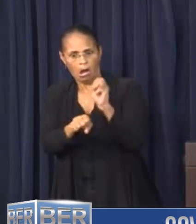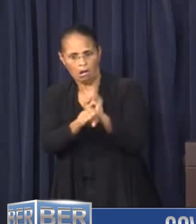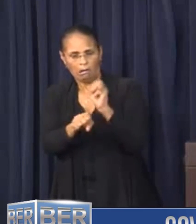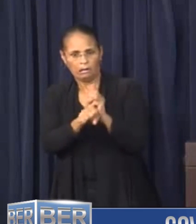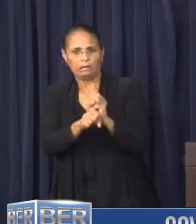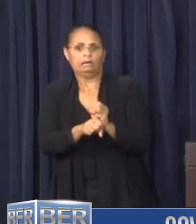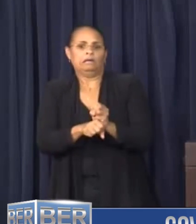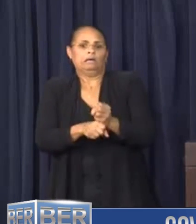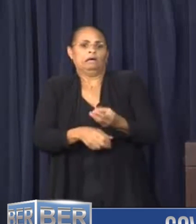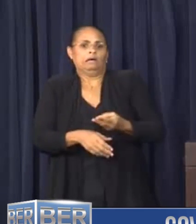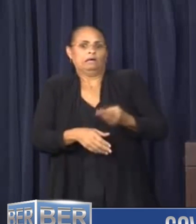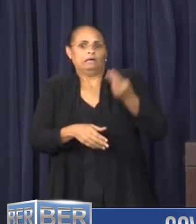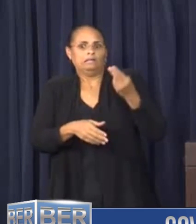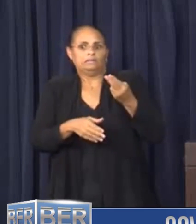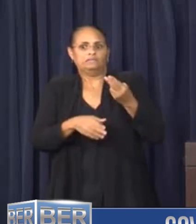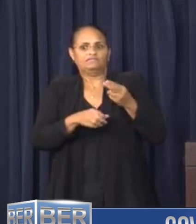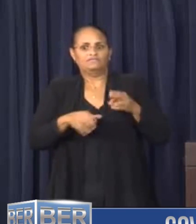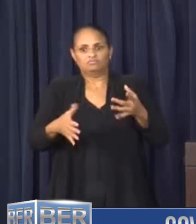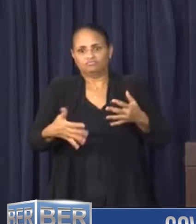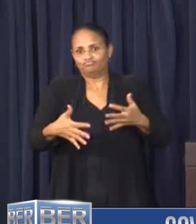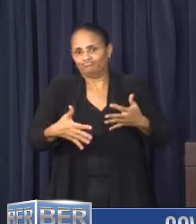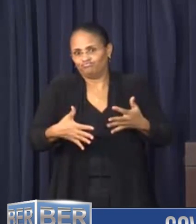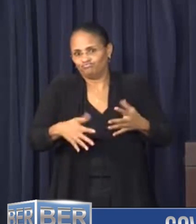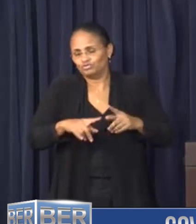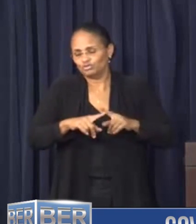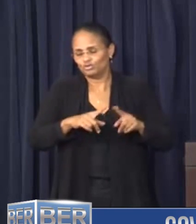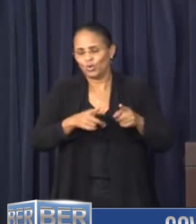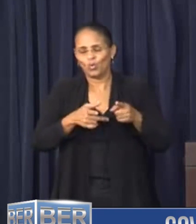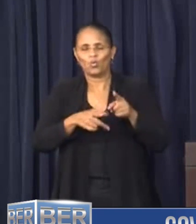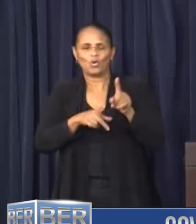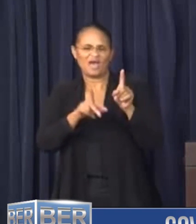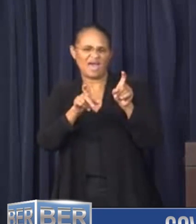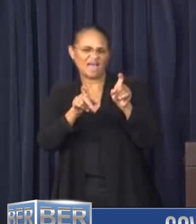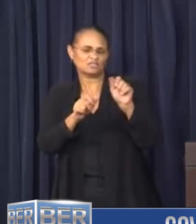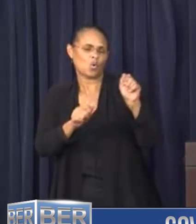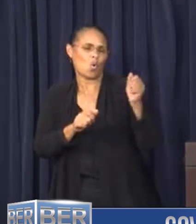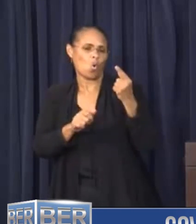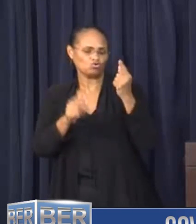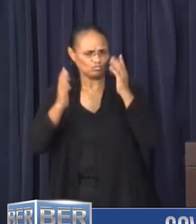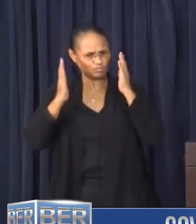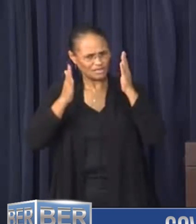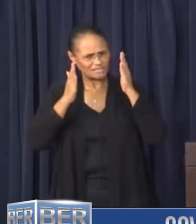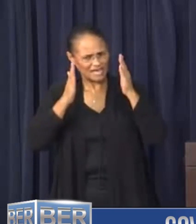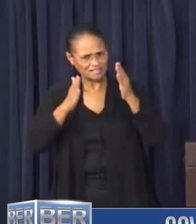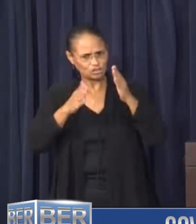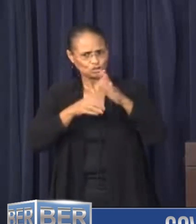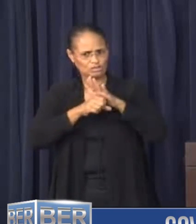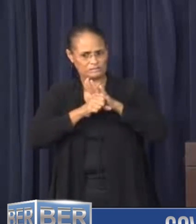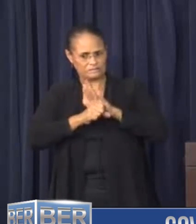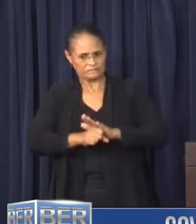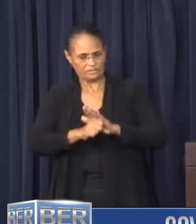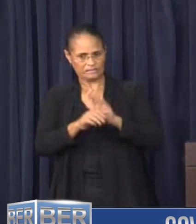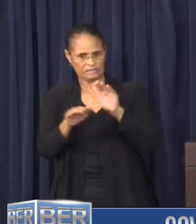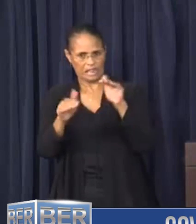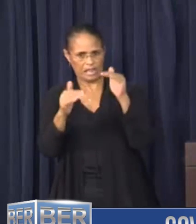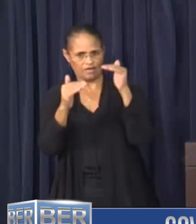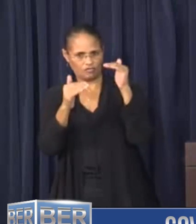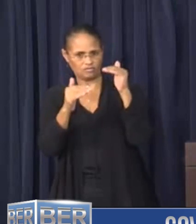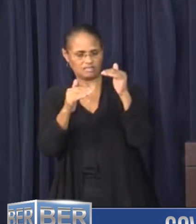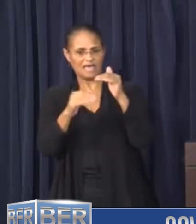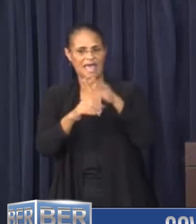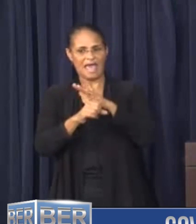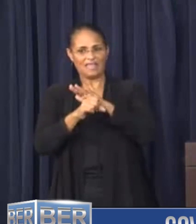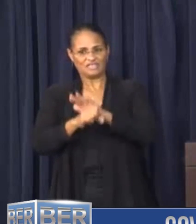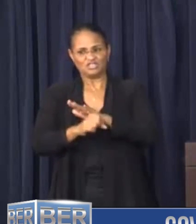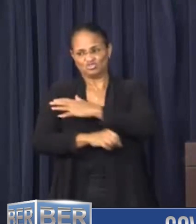anxiety for over a week. We will ask everyone to pay attention to your stress levels and the stress